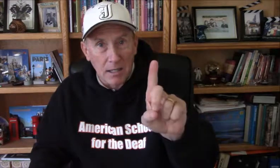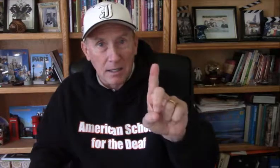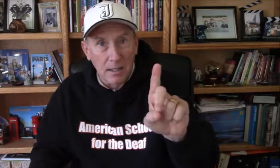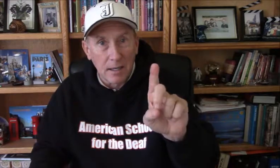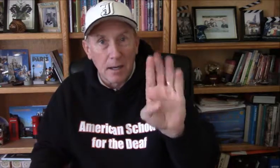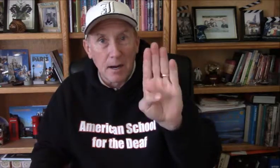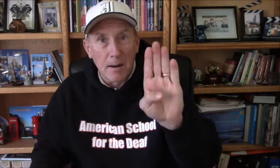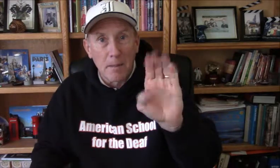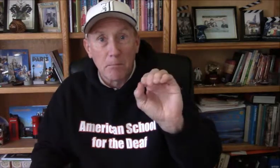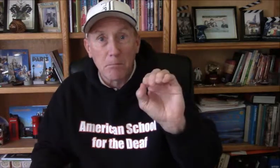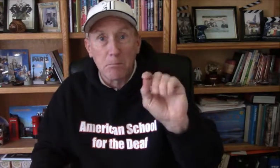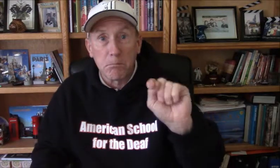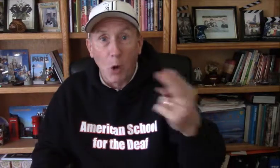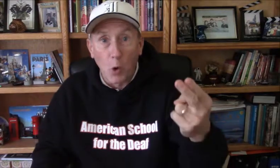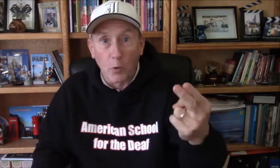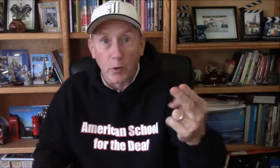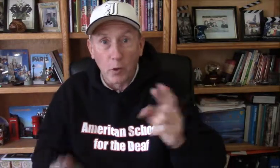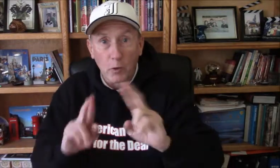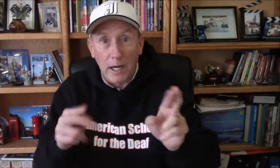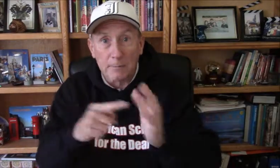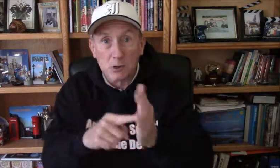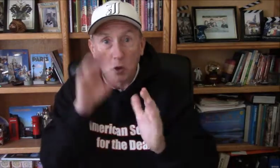Food. Let me show